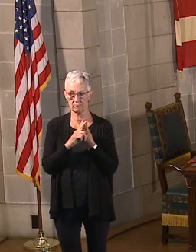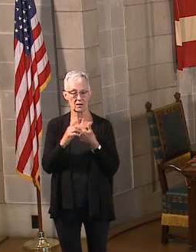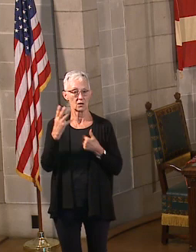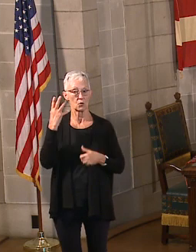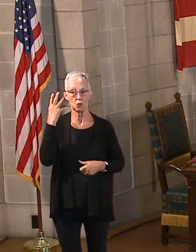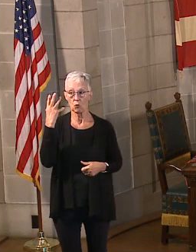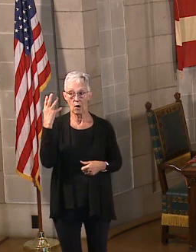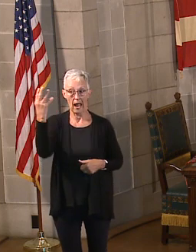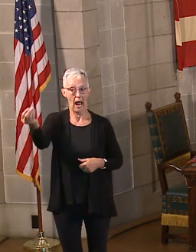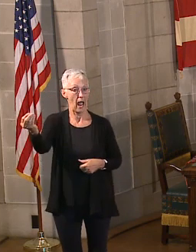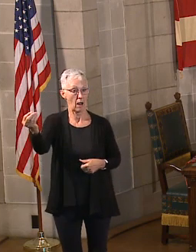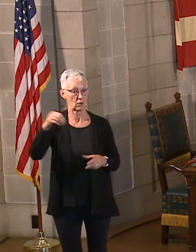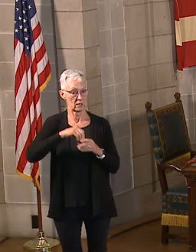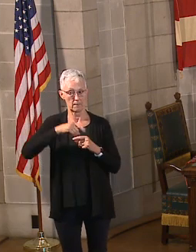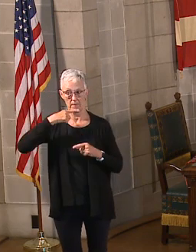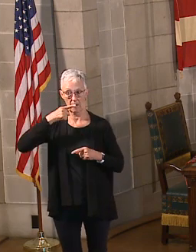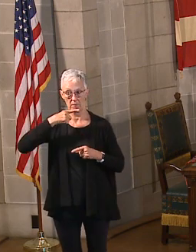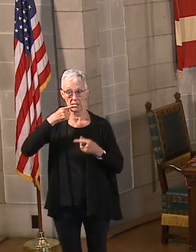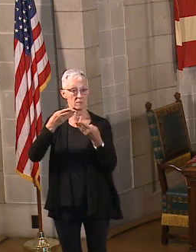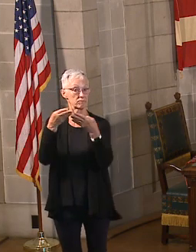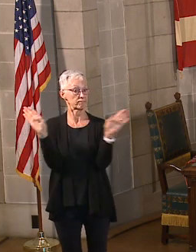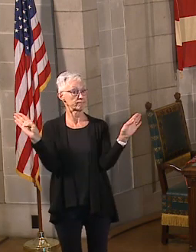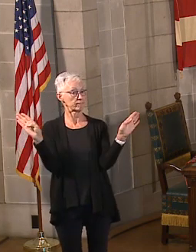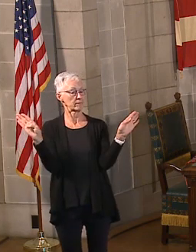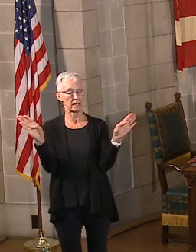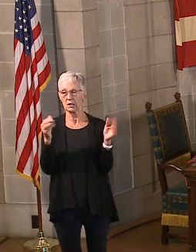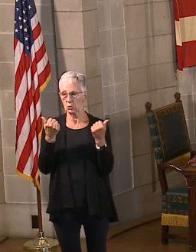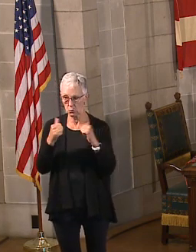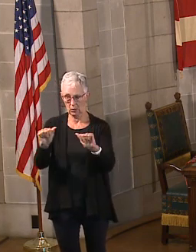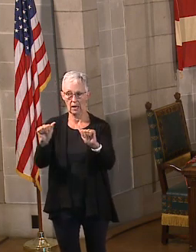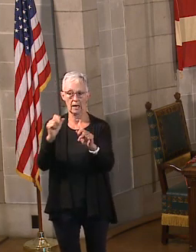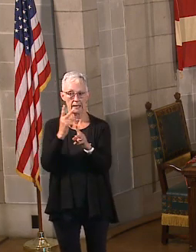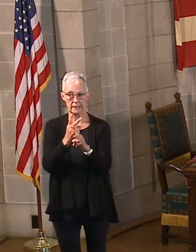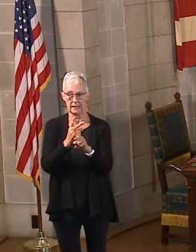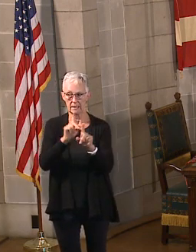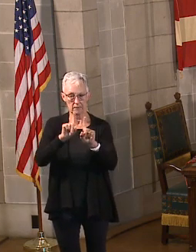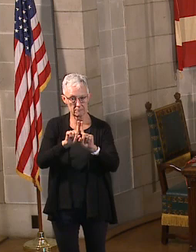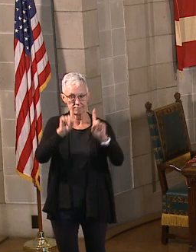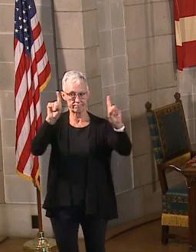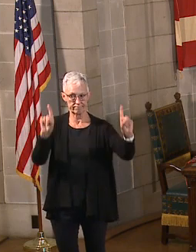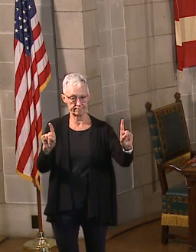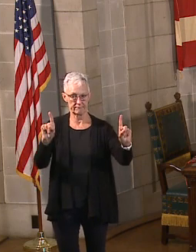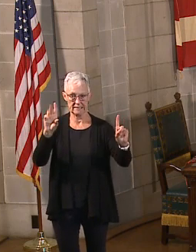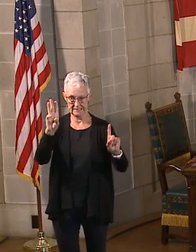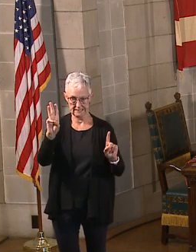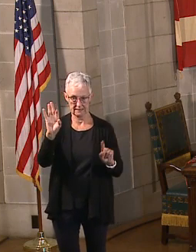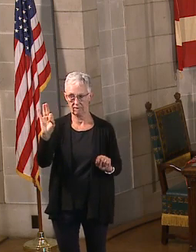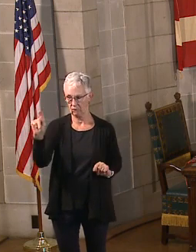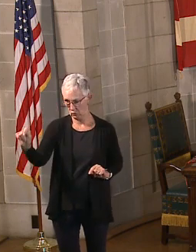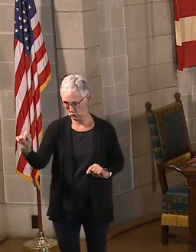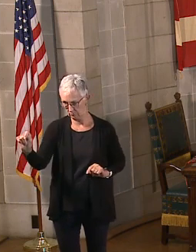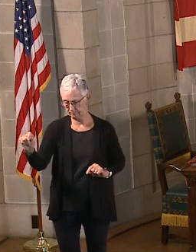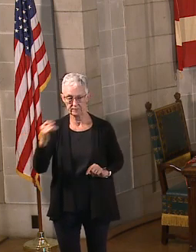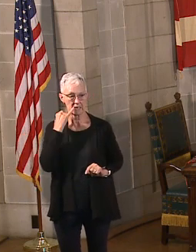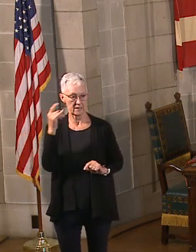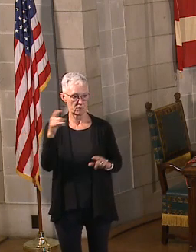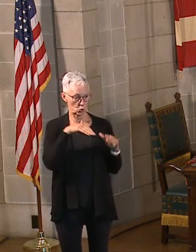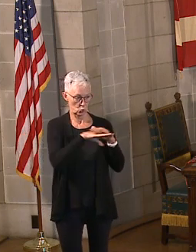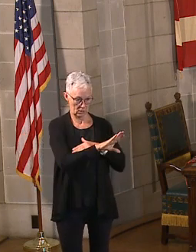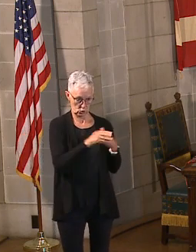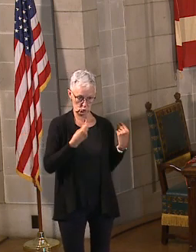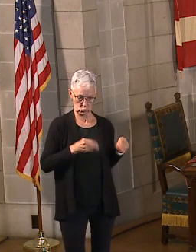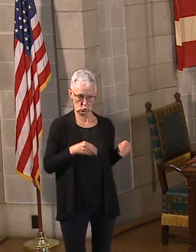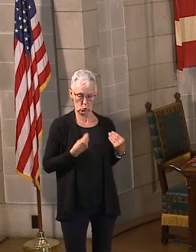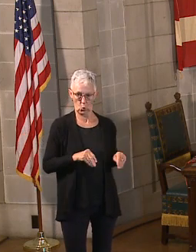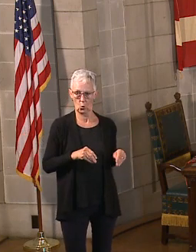out in public, try and keep that six-foot distance between you and other people. Two, if you're going to go to the store, wear a mask. That's